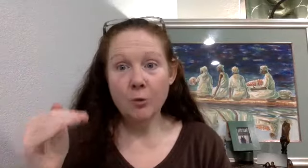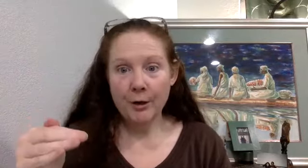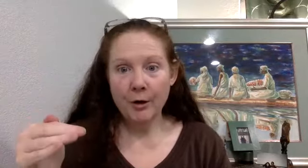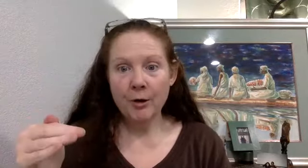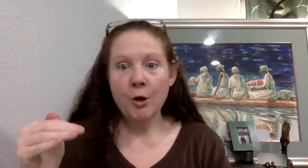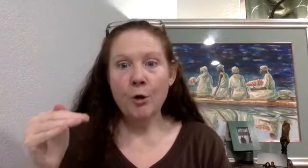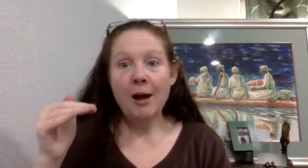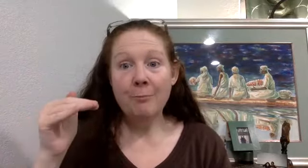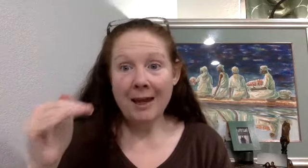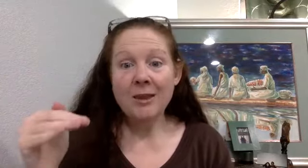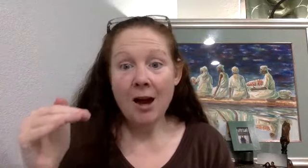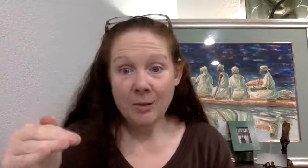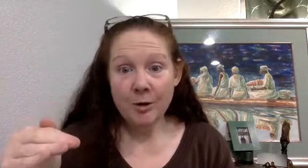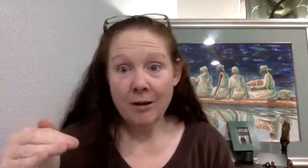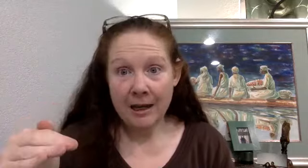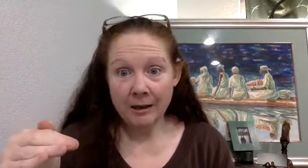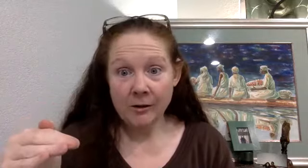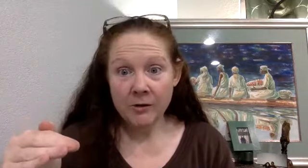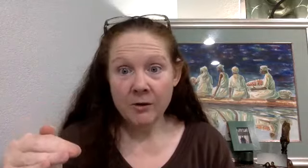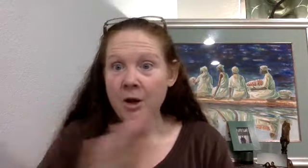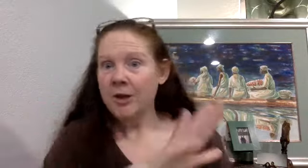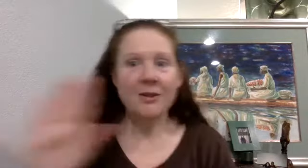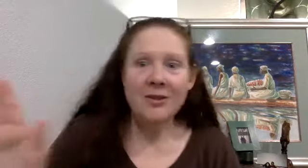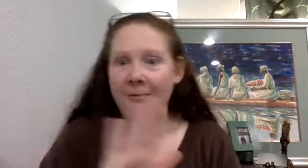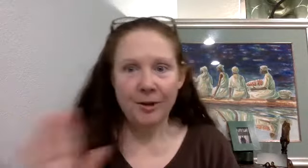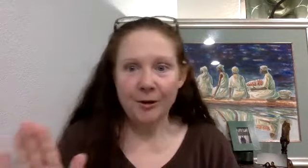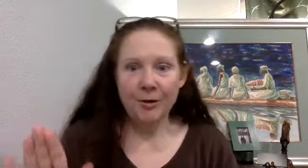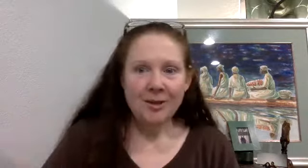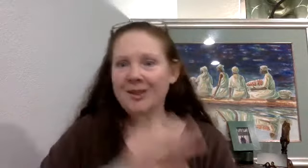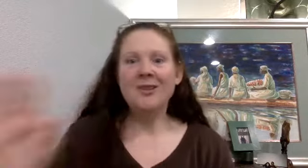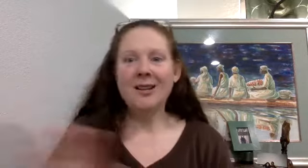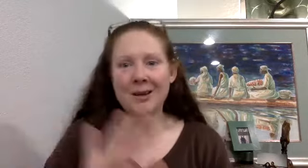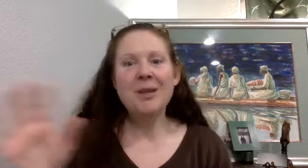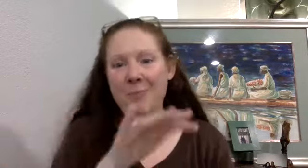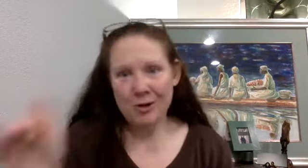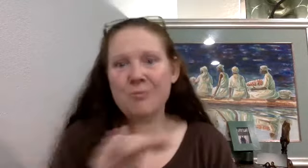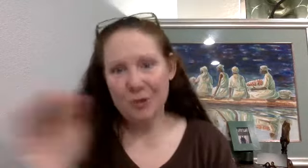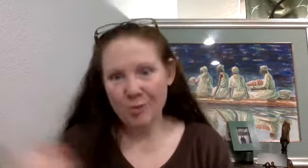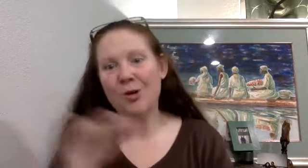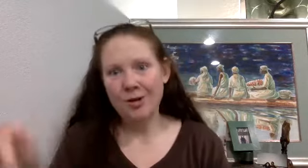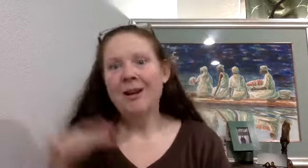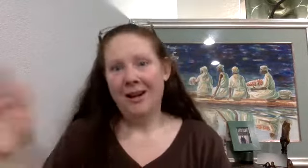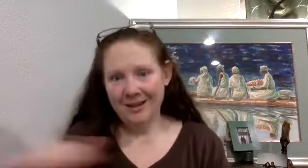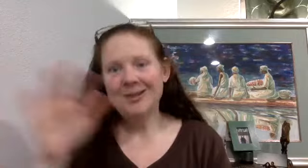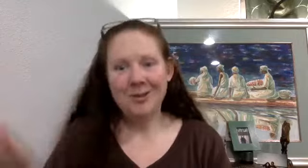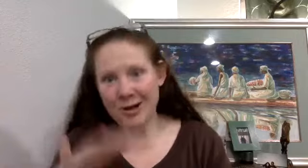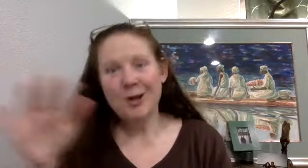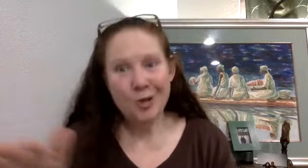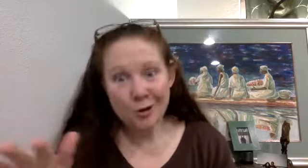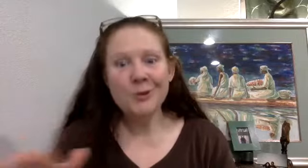Twitter who have been in the hospital on ventilators. This is not flu. This is not something that makes you miserable and you drink your juice